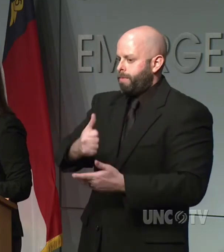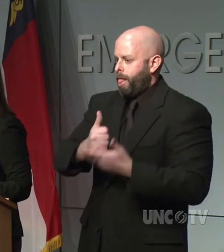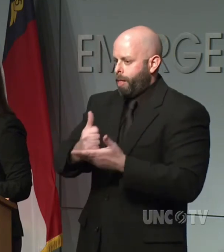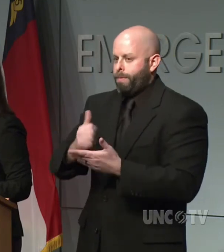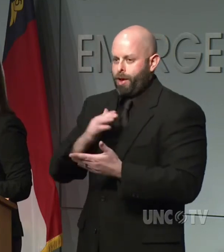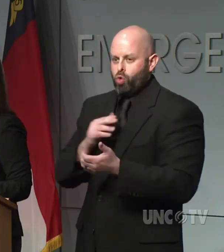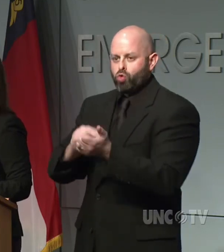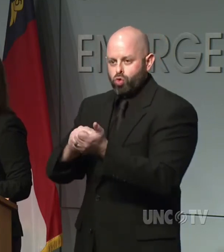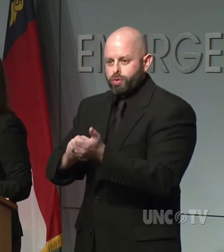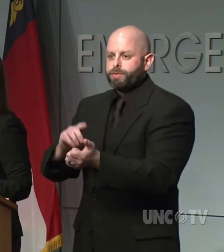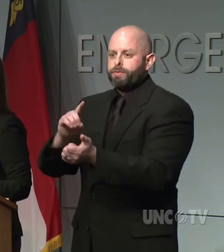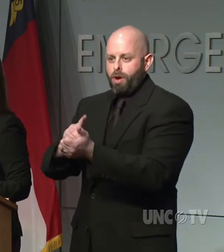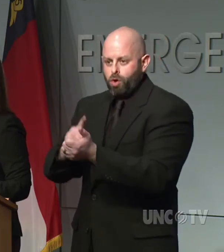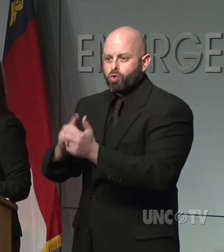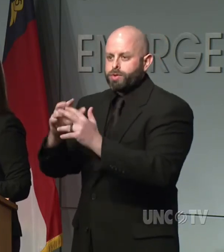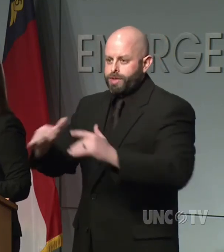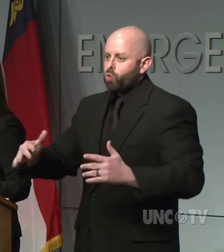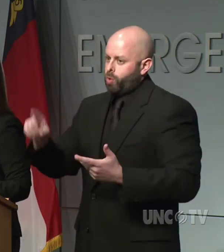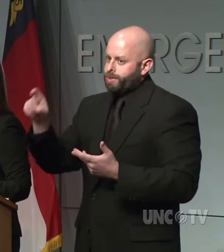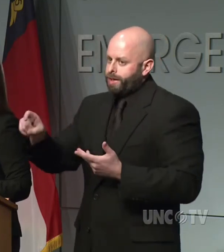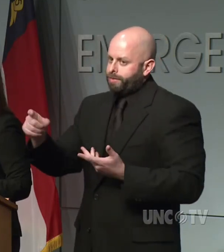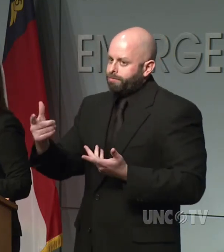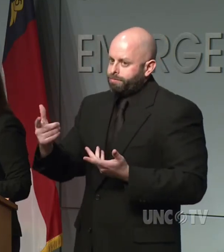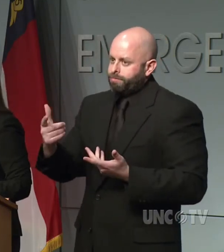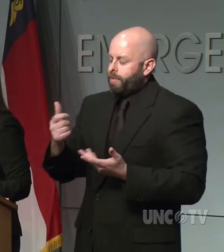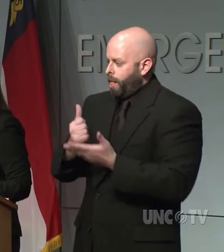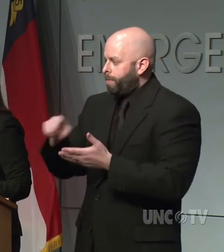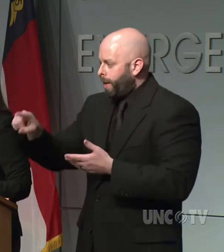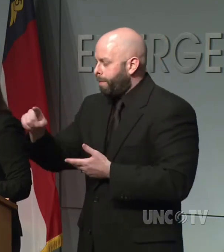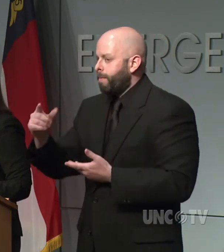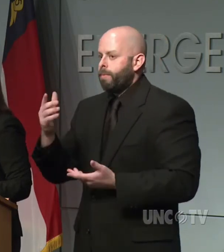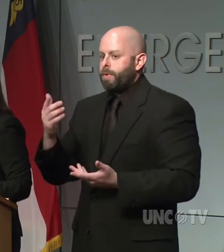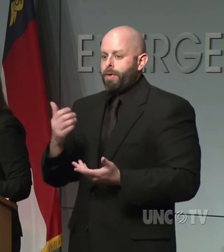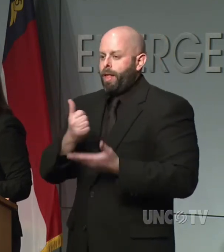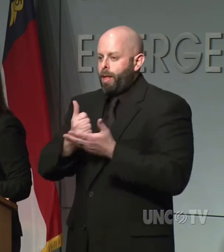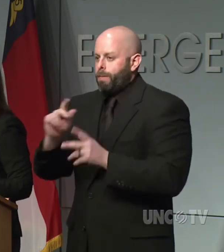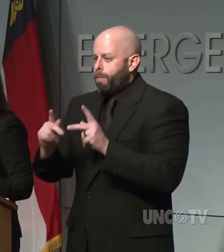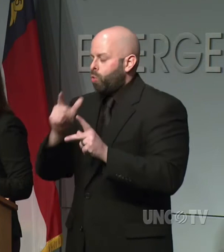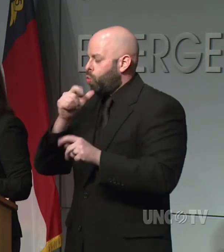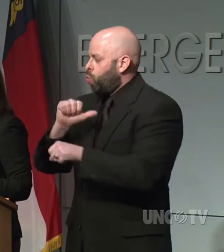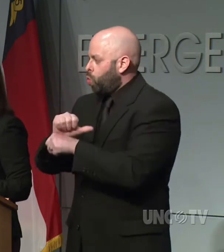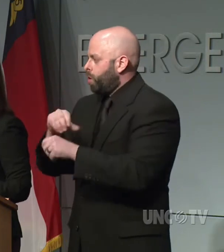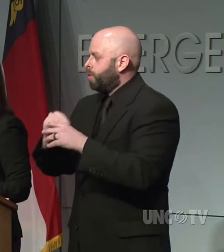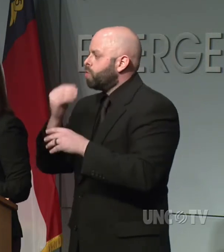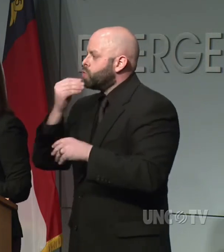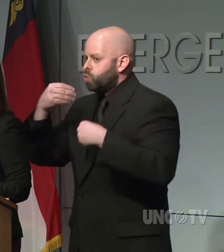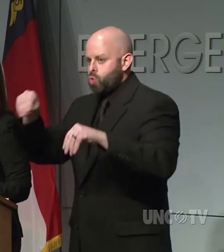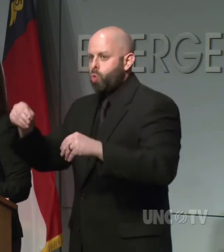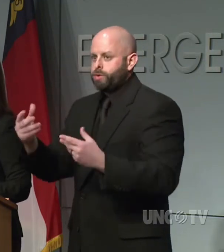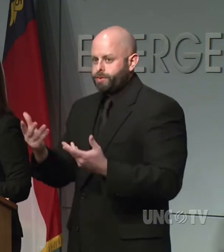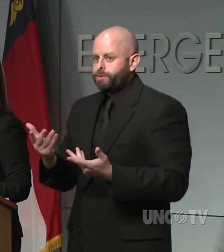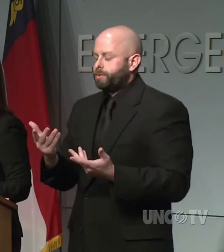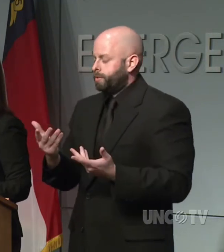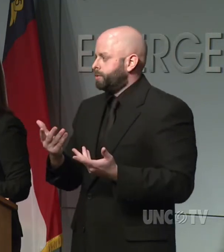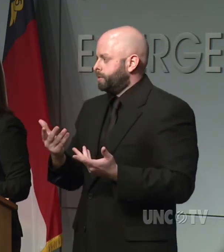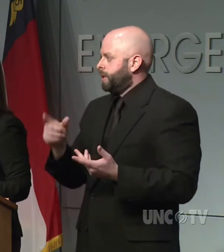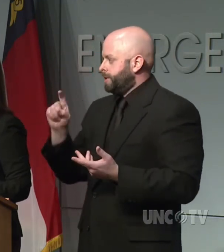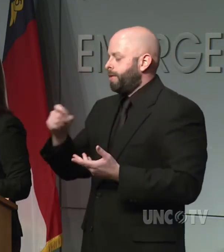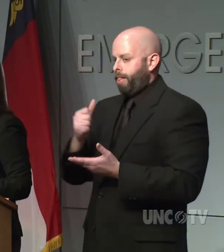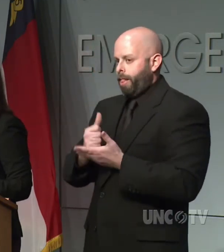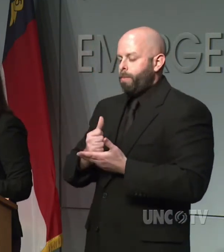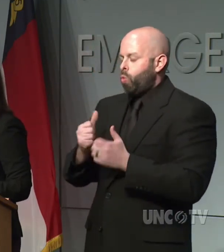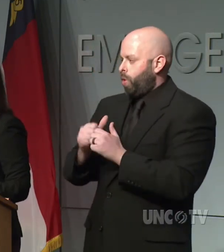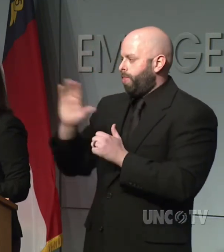health care workers or our folks who are going to be working in our grocery stores that we know are going to see a change